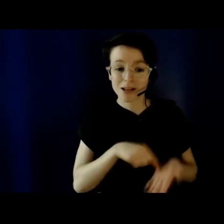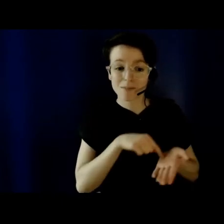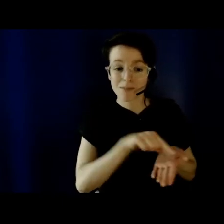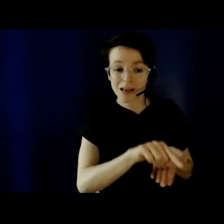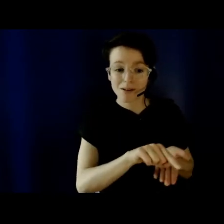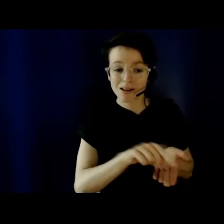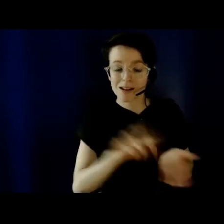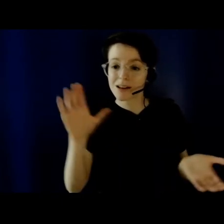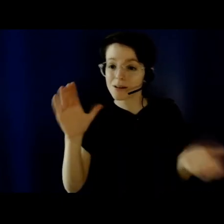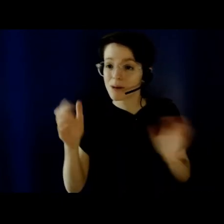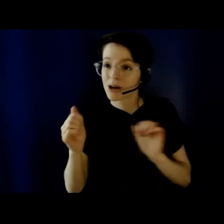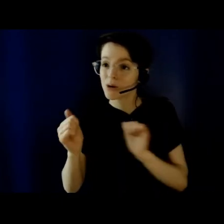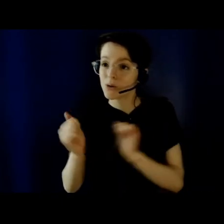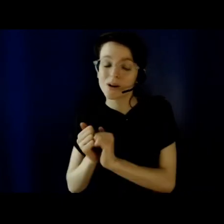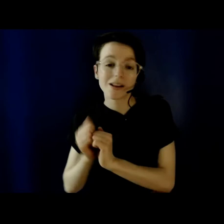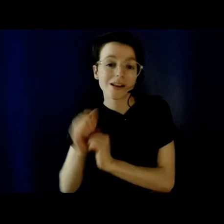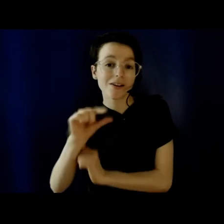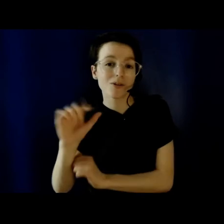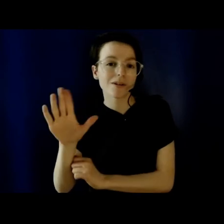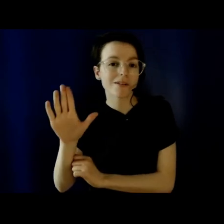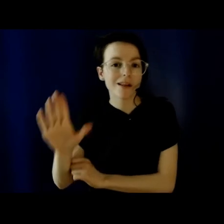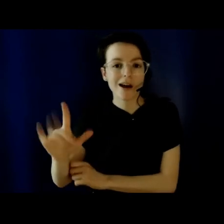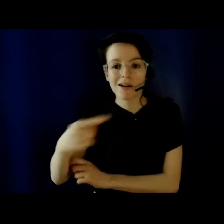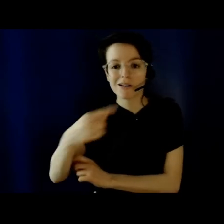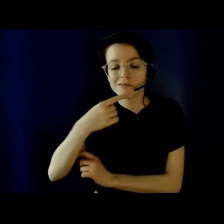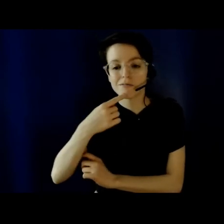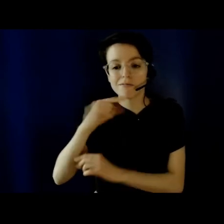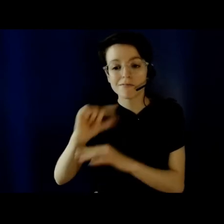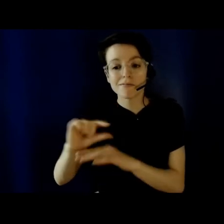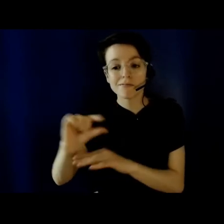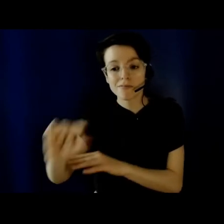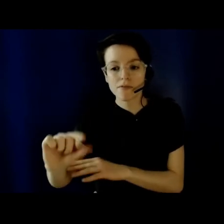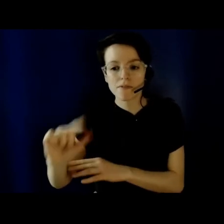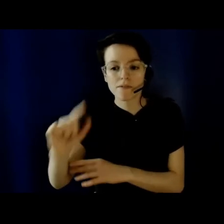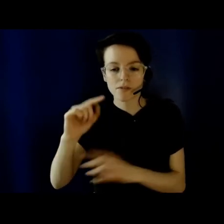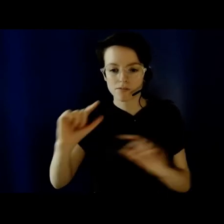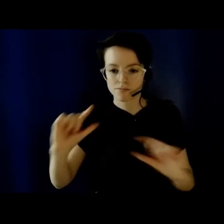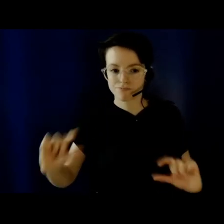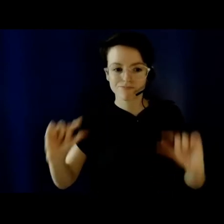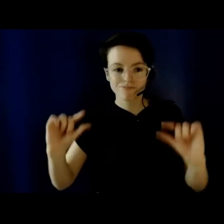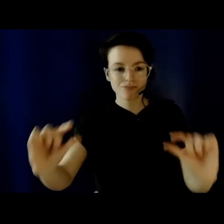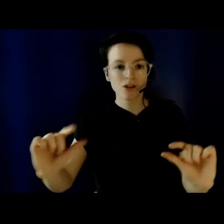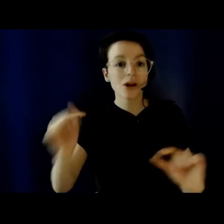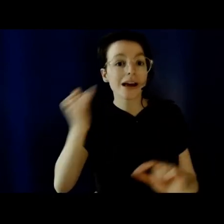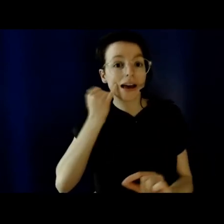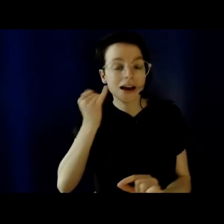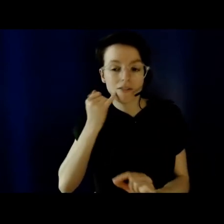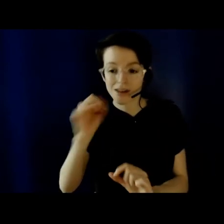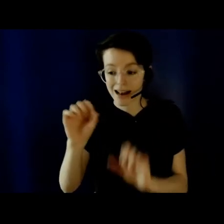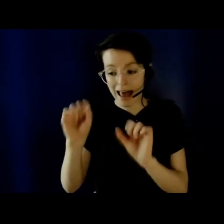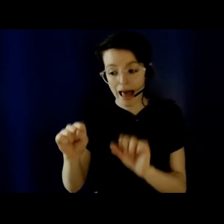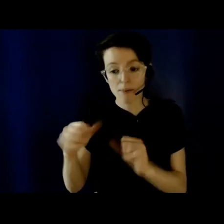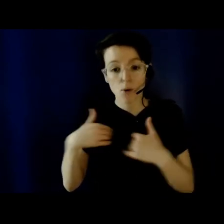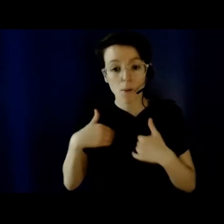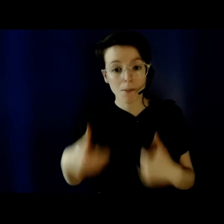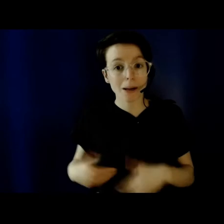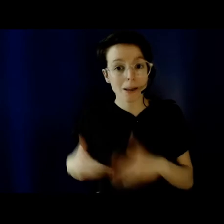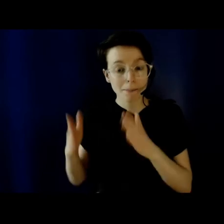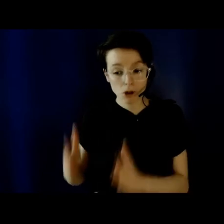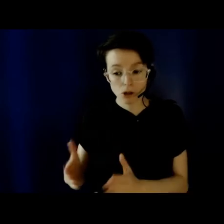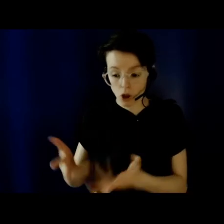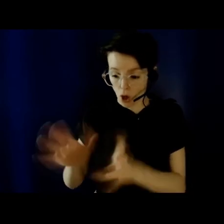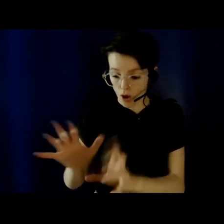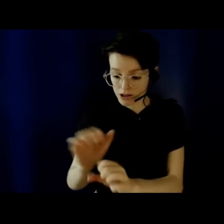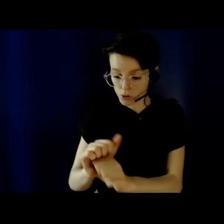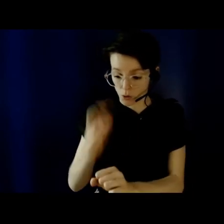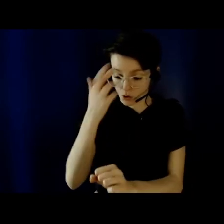deemed to be a necessary amount to subsidize able-bodied people who lost their jobs due to the pandemic, it became very